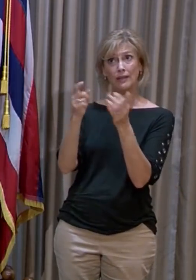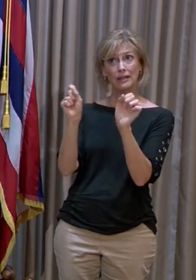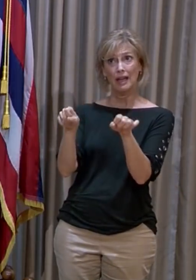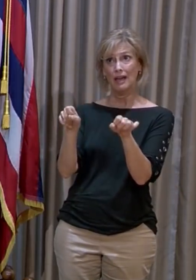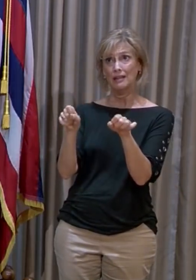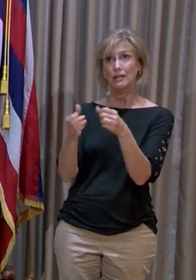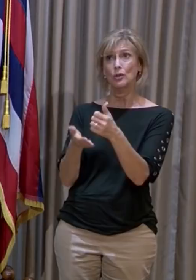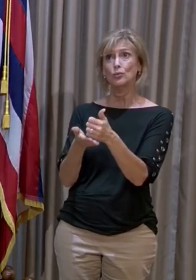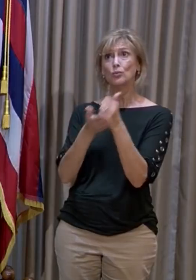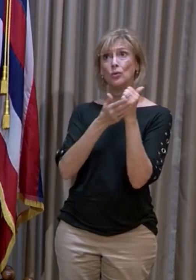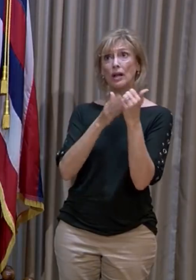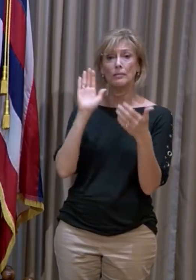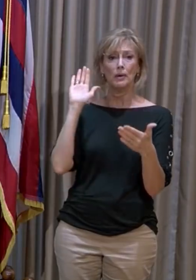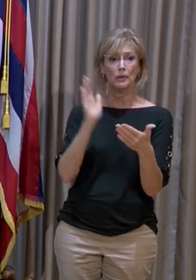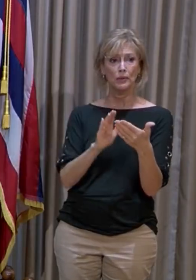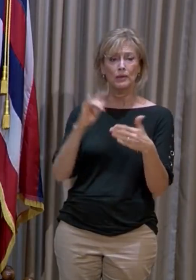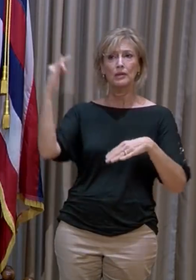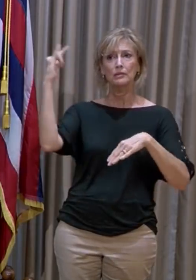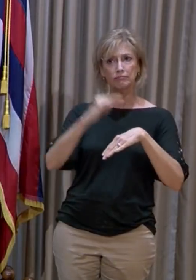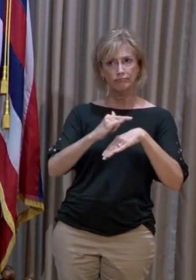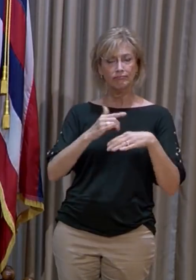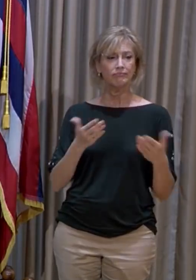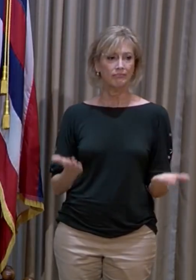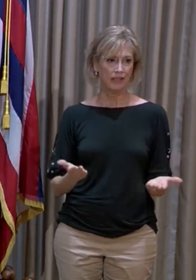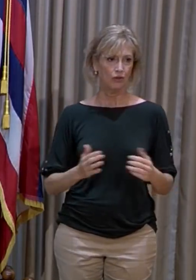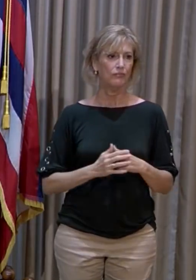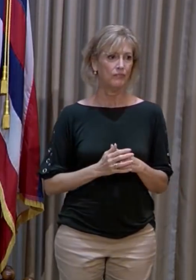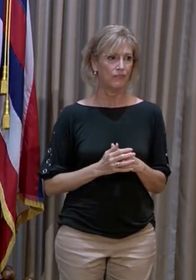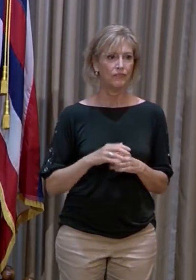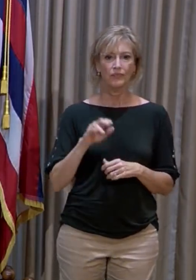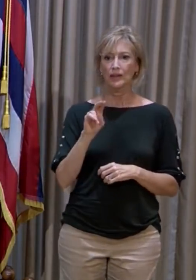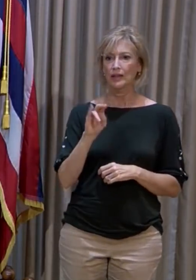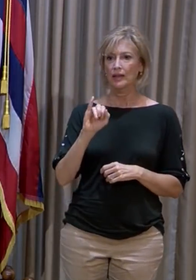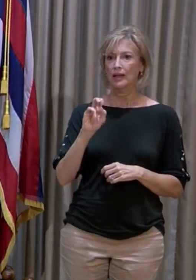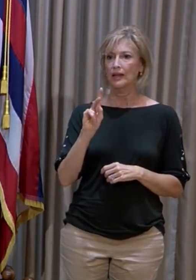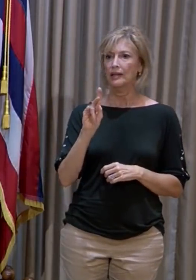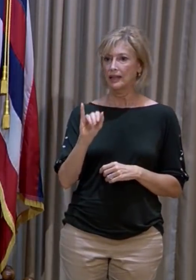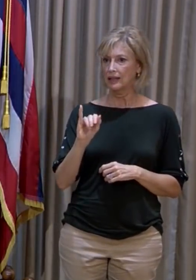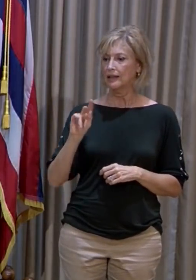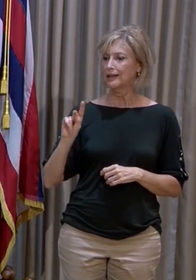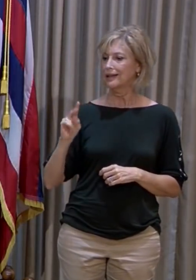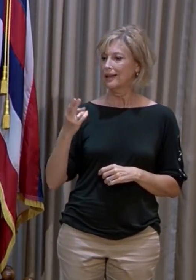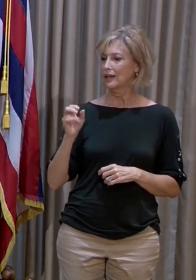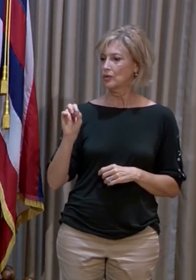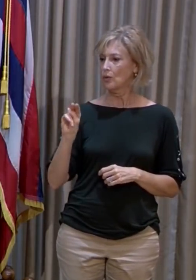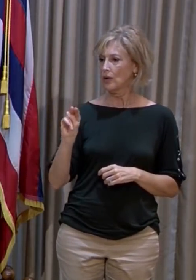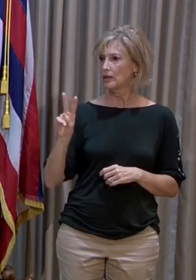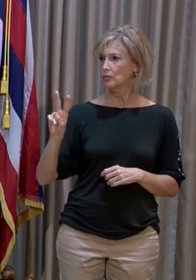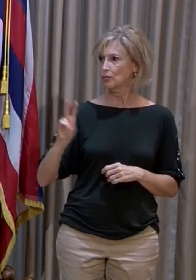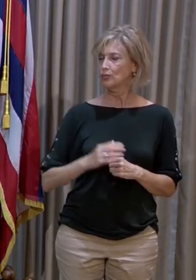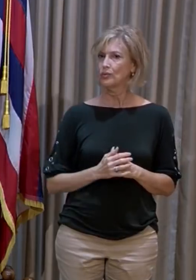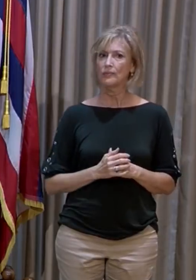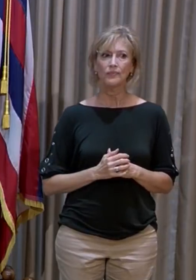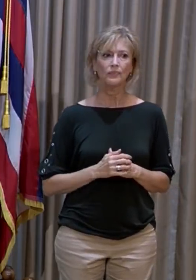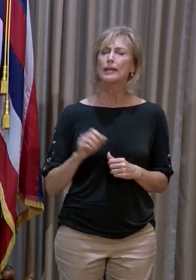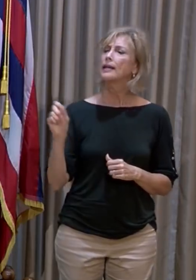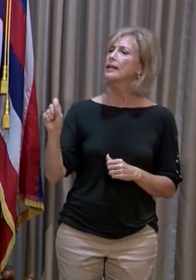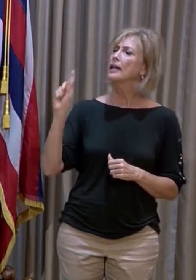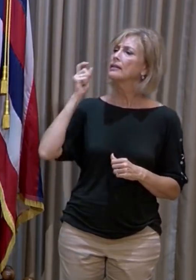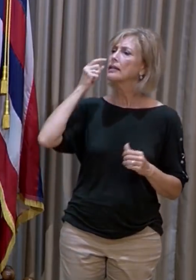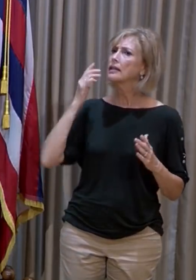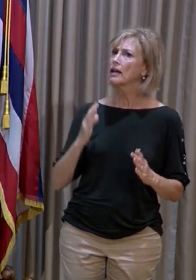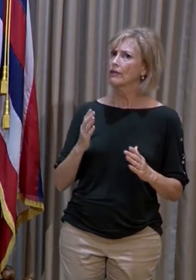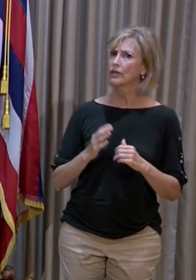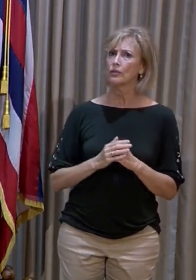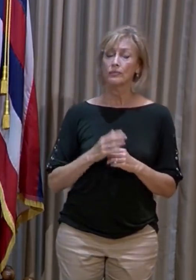to help reduce travel to the islands. All right, Nikki Shenfield, KHON2. you. Yes, Governor, if